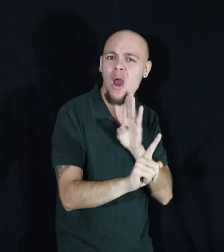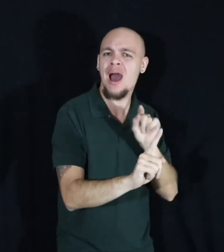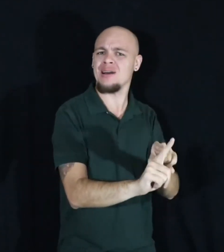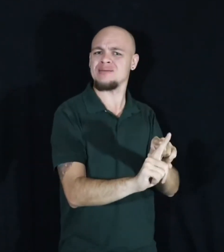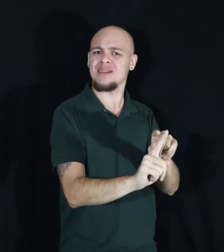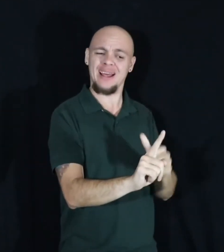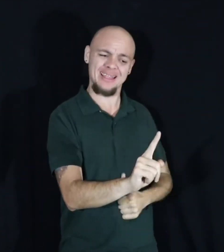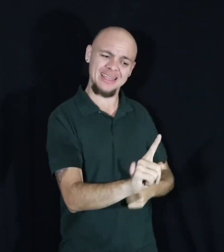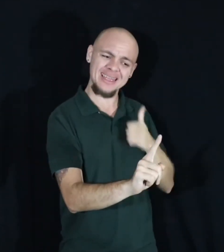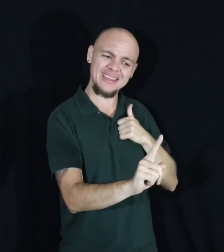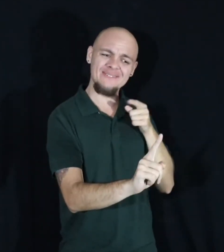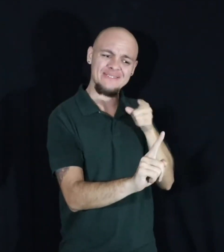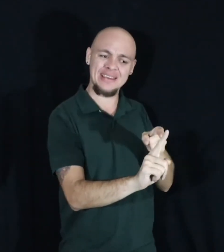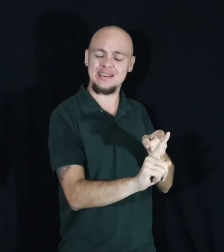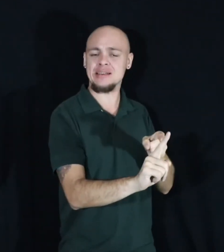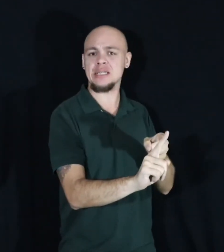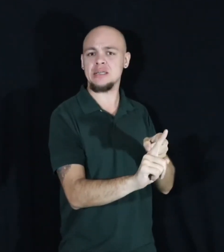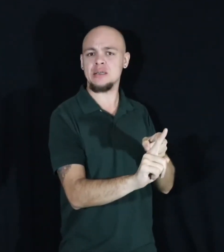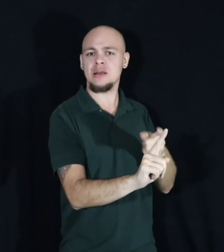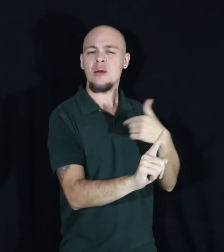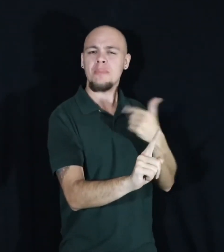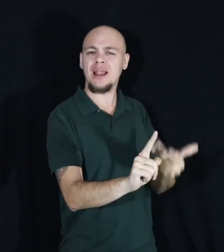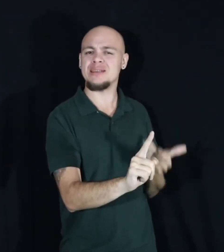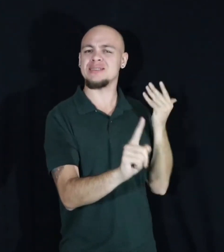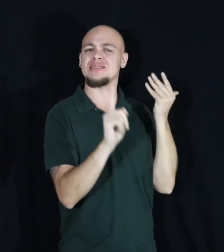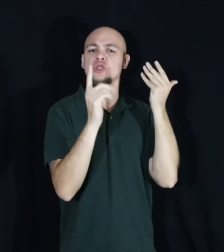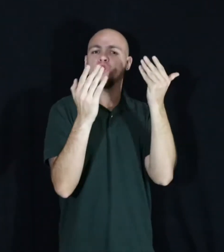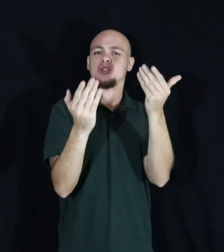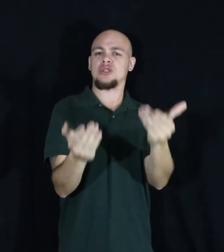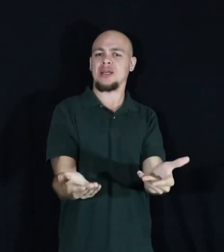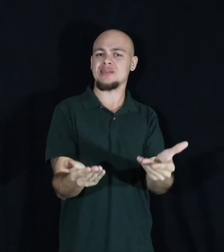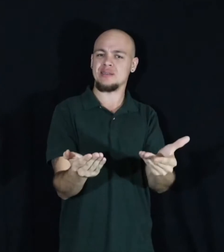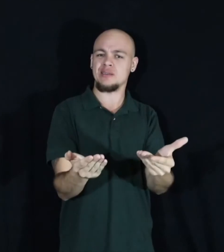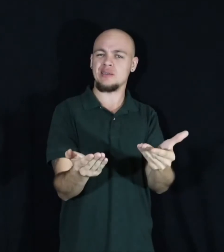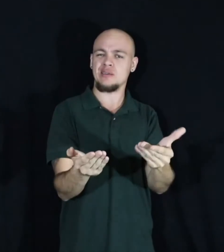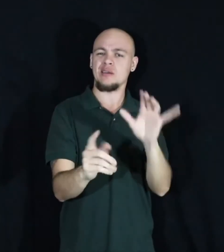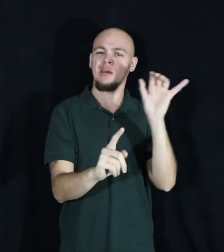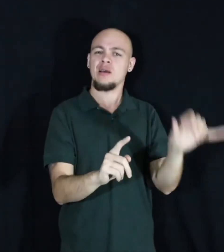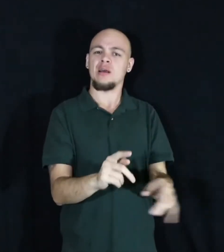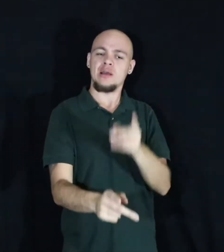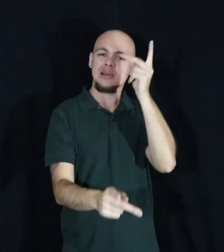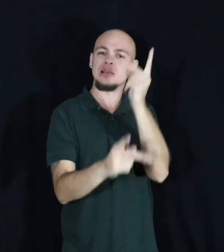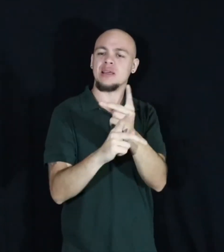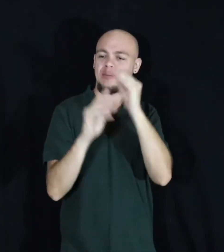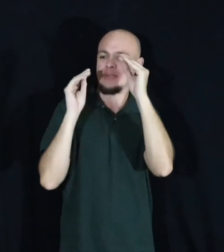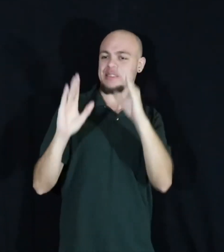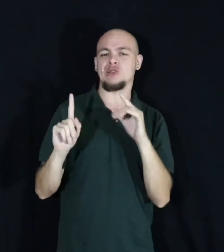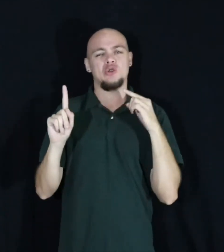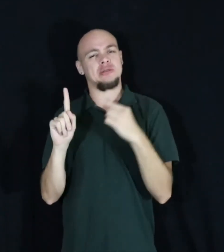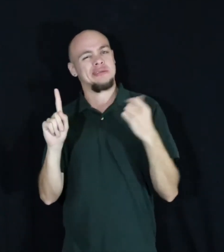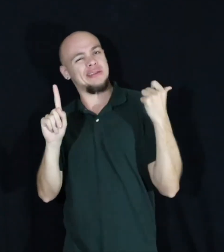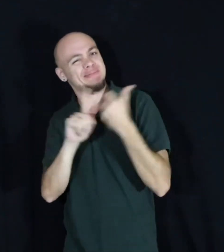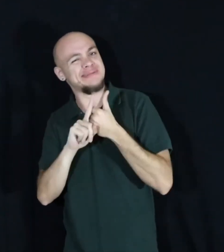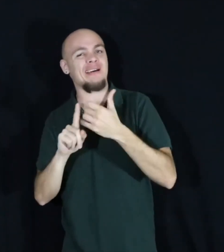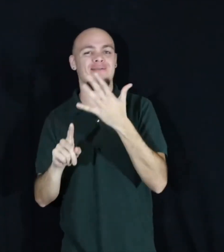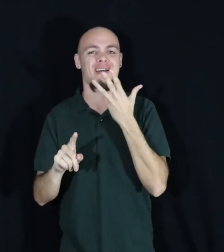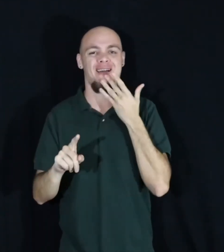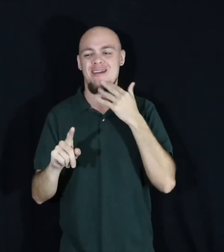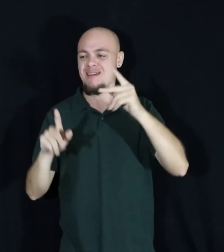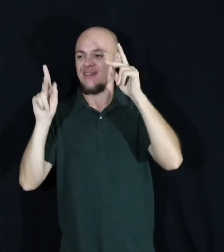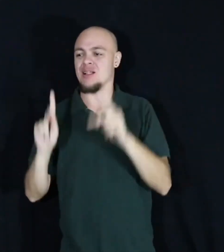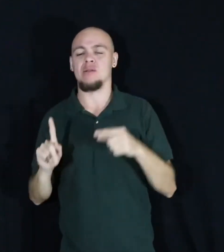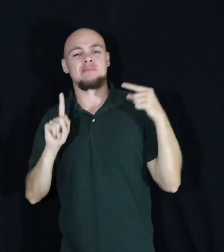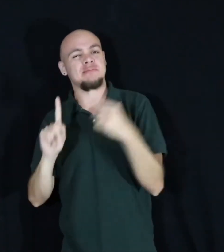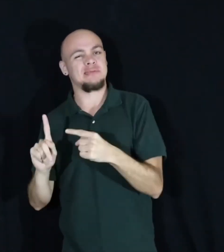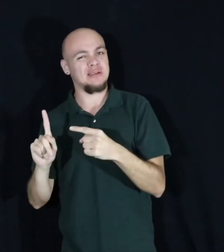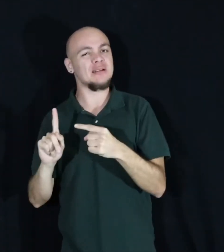living. What I suggest is retain more teachers of color so that we can see, we can